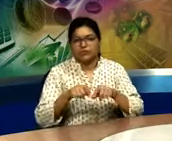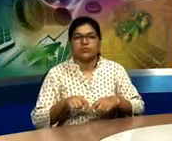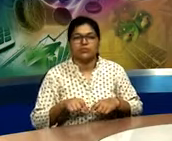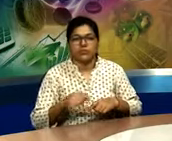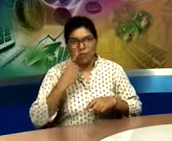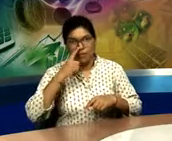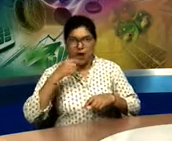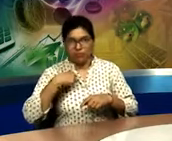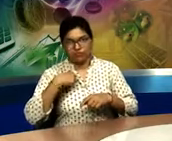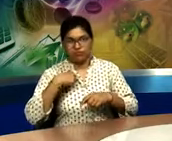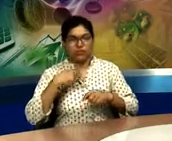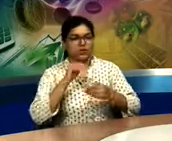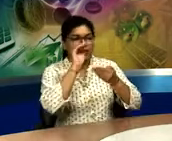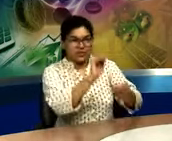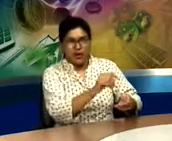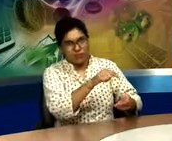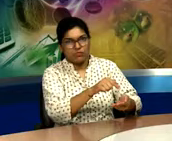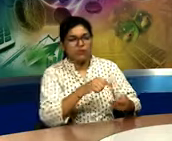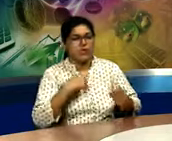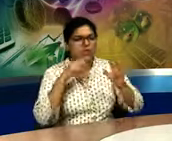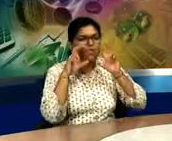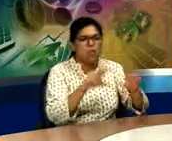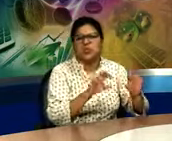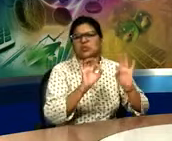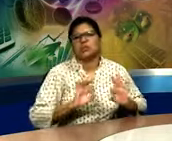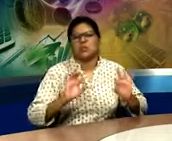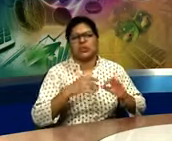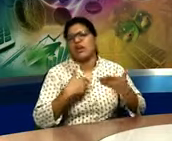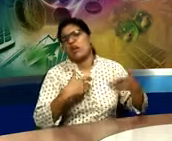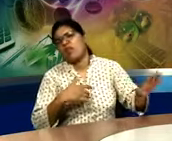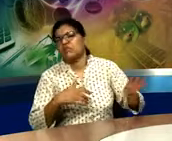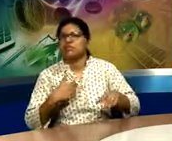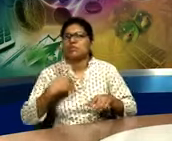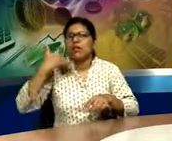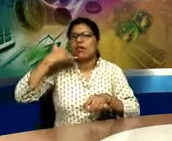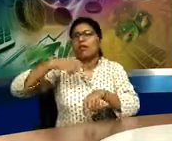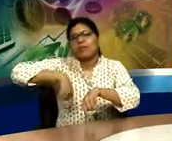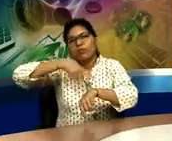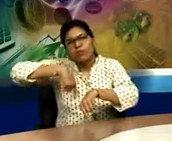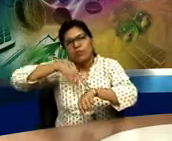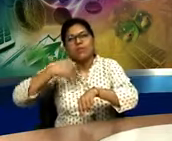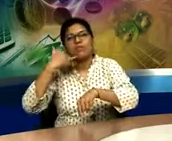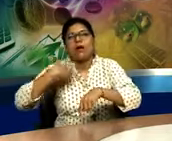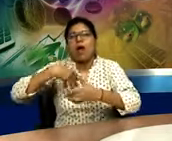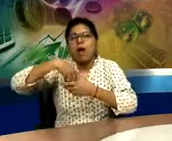Let me give you an example. If I am a mother and I don't take care of my child.